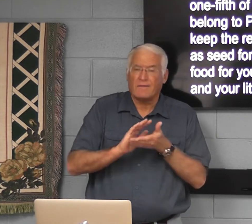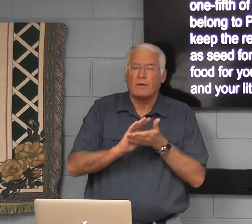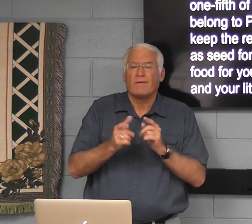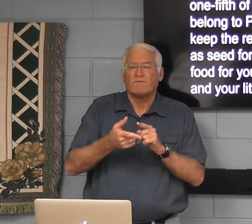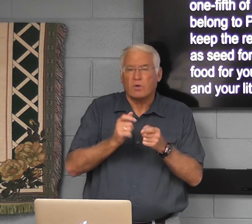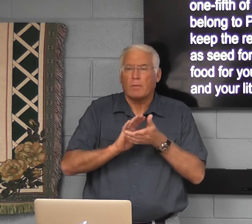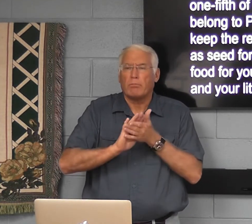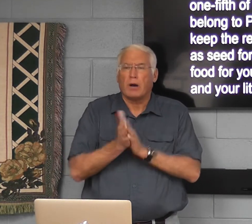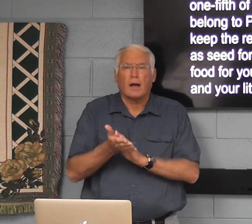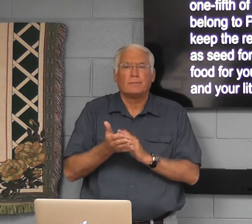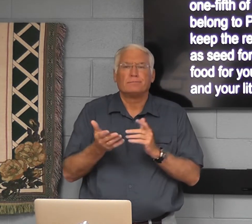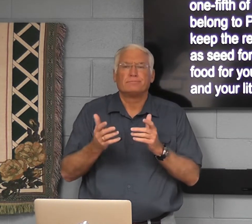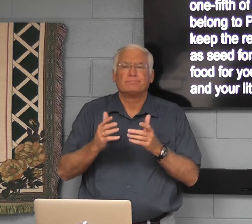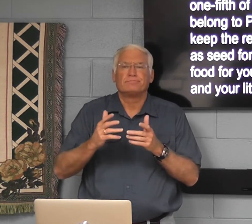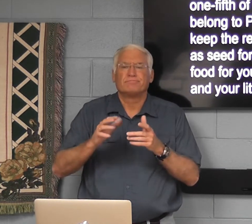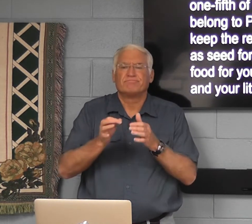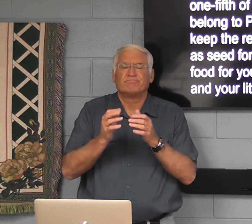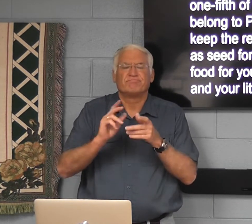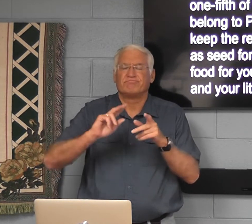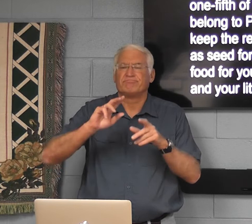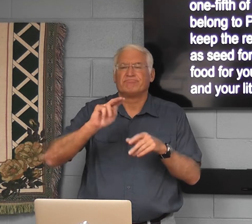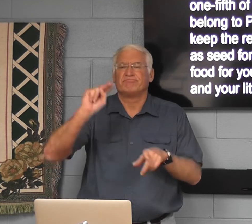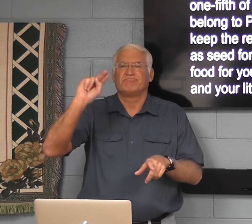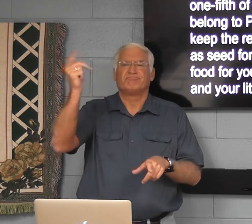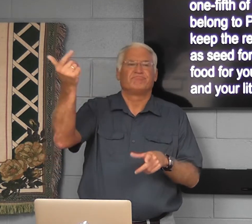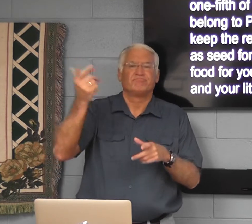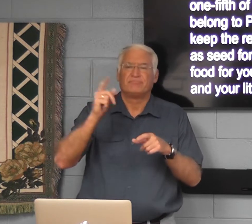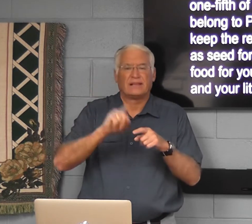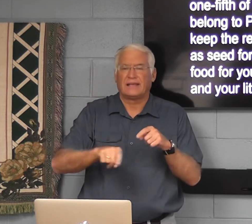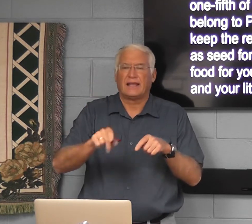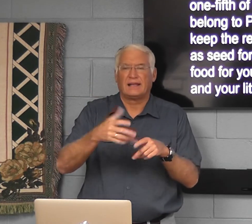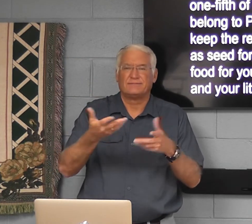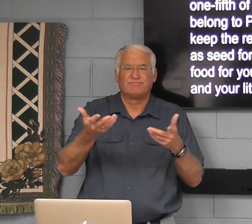Kept the land from becoming no good or desolate.